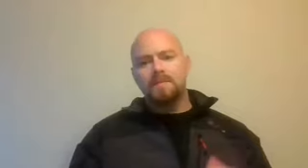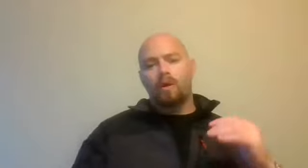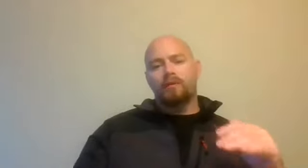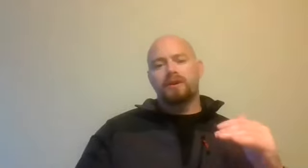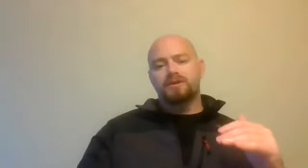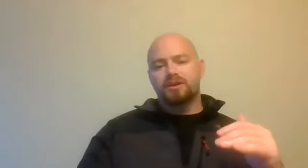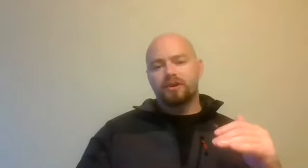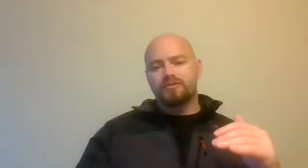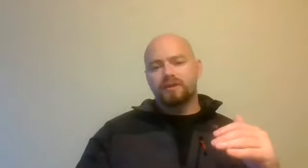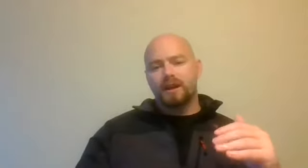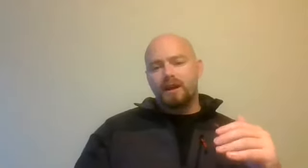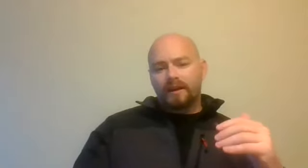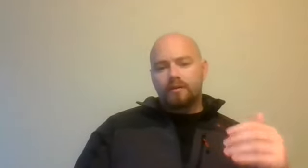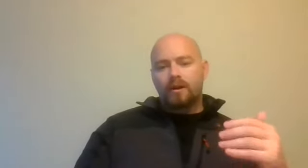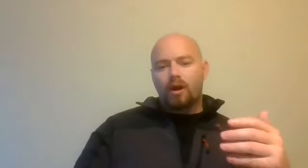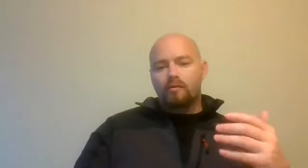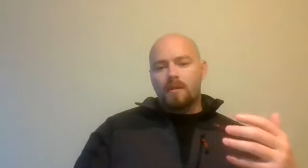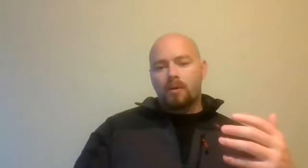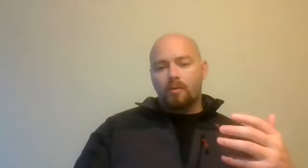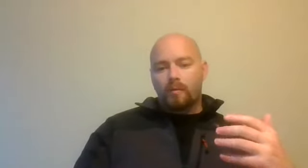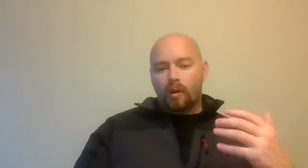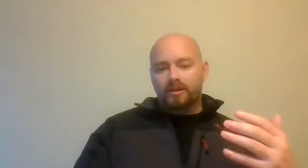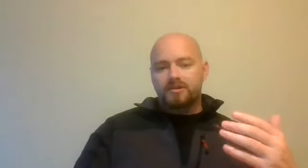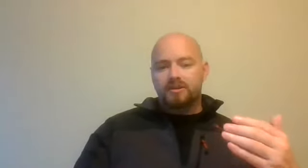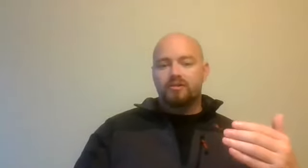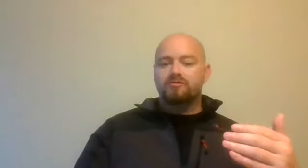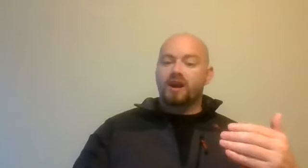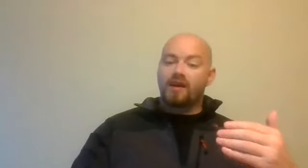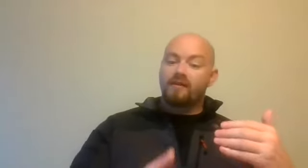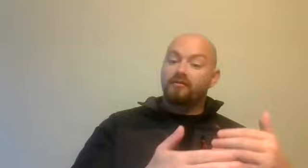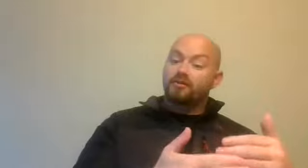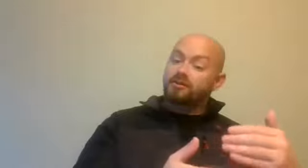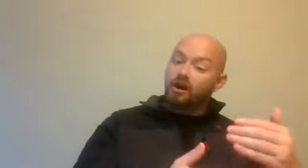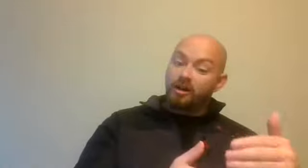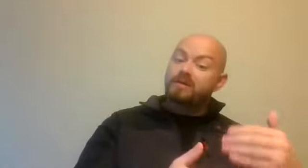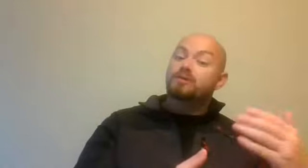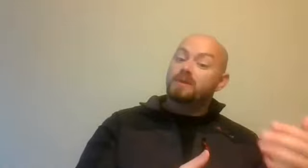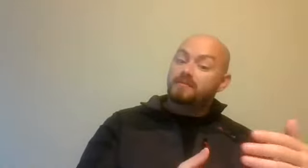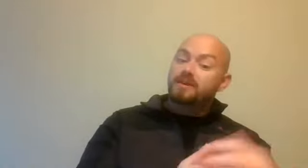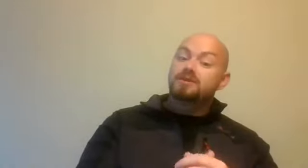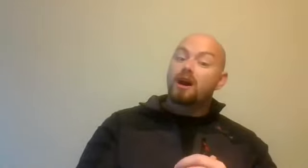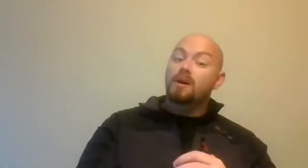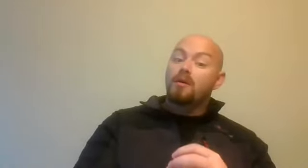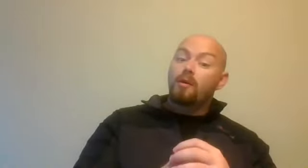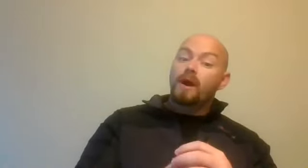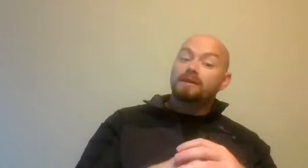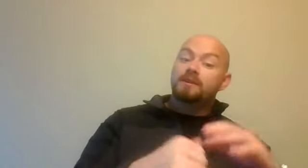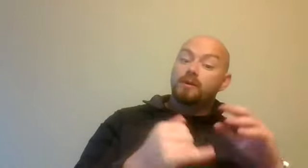people working within the security industry. I think we can all remember when we worked in the security industry, our very first high risk or medium risk job where we had to deal with